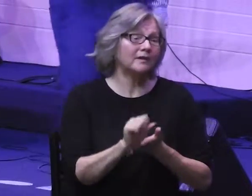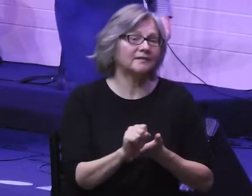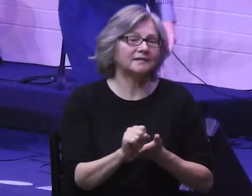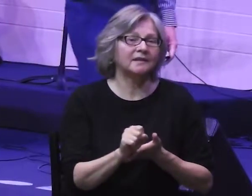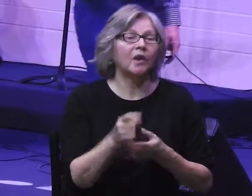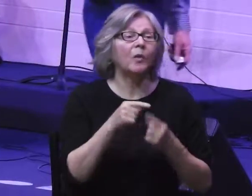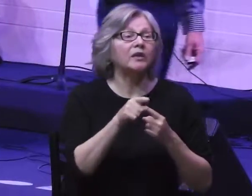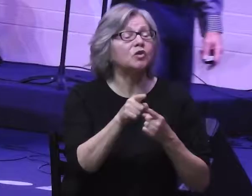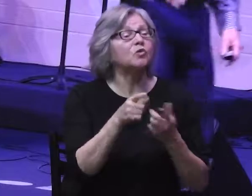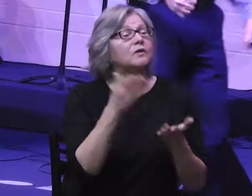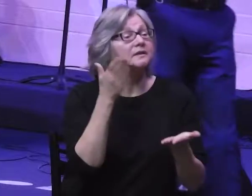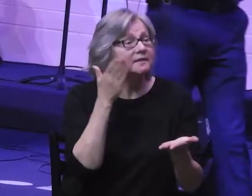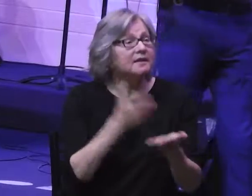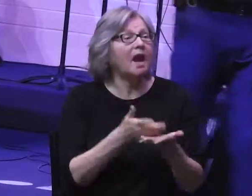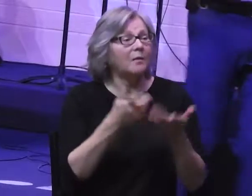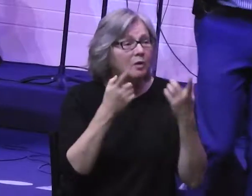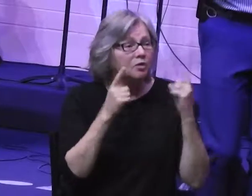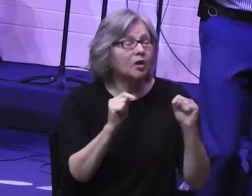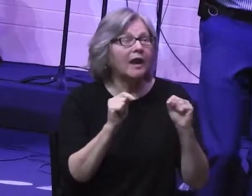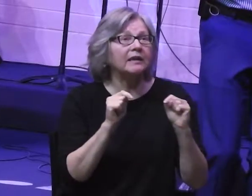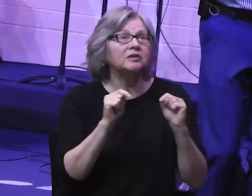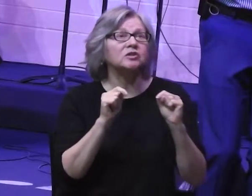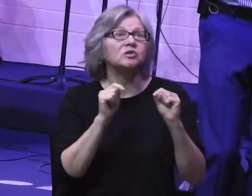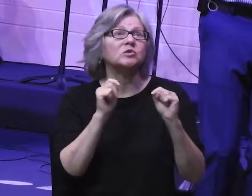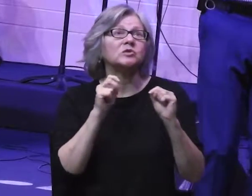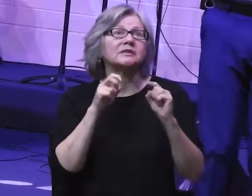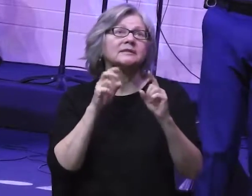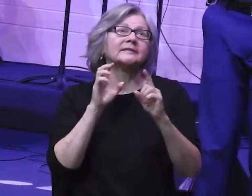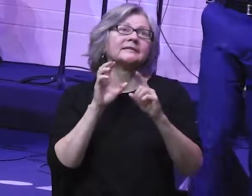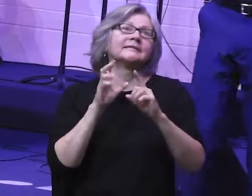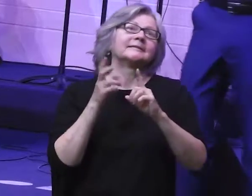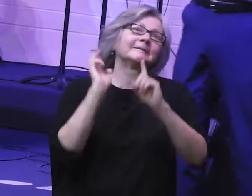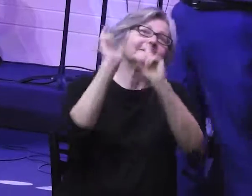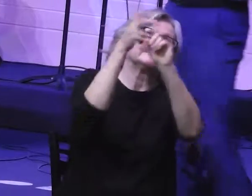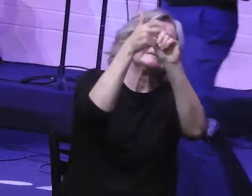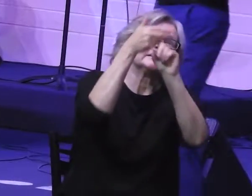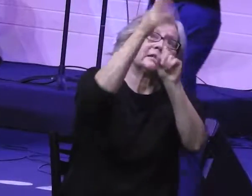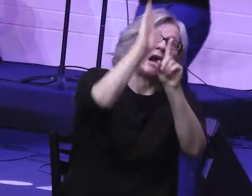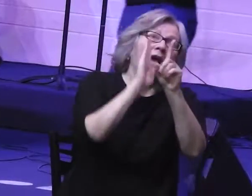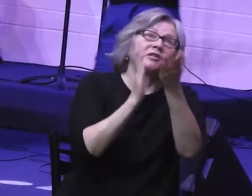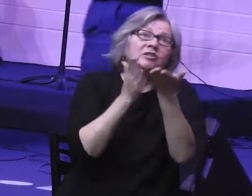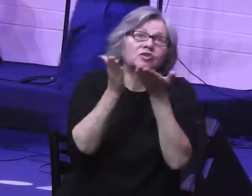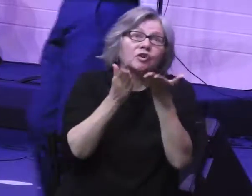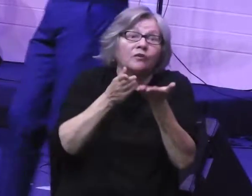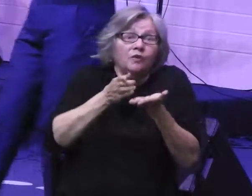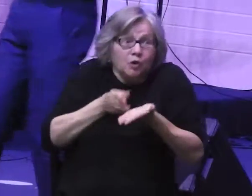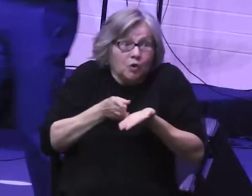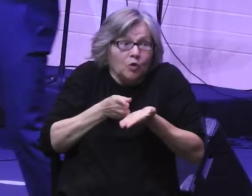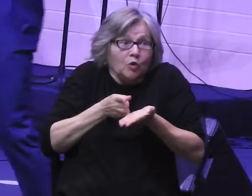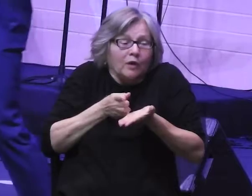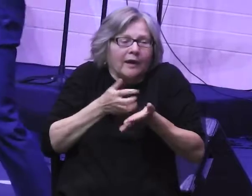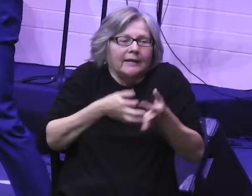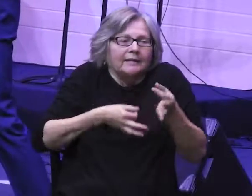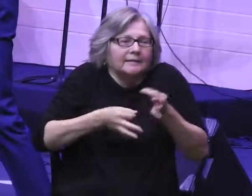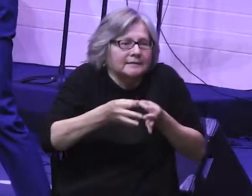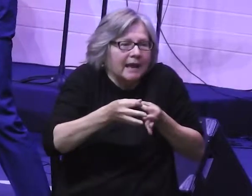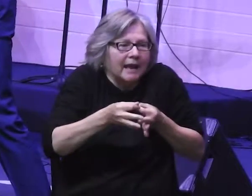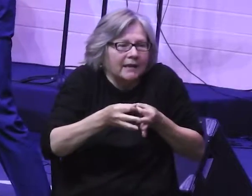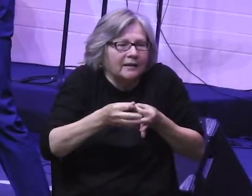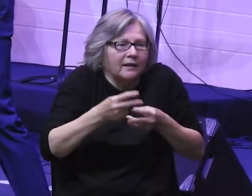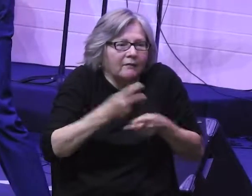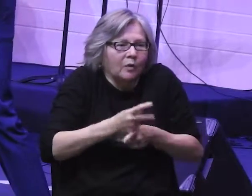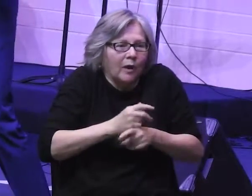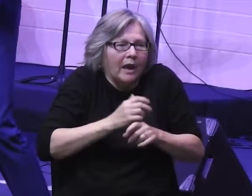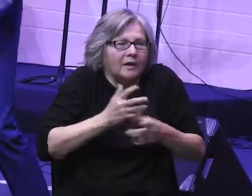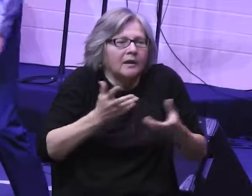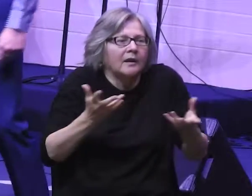When you stop trying to get God to serve you, and instead, you start trying to figure out what it looks like to